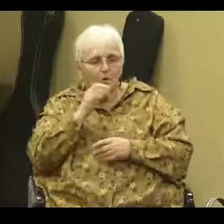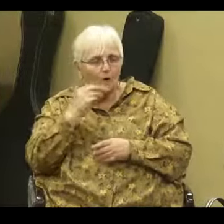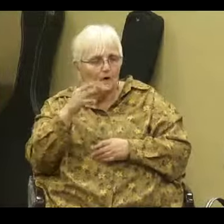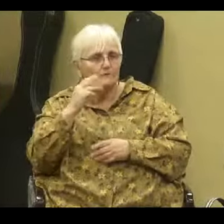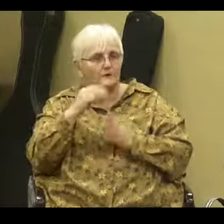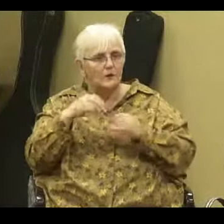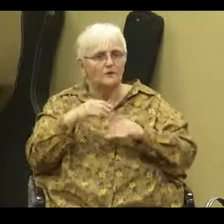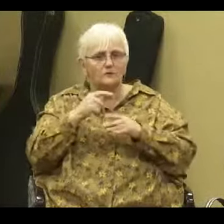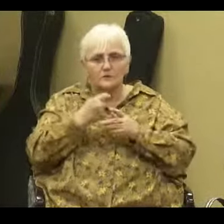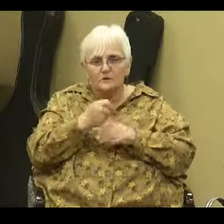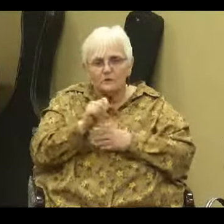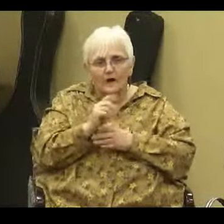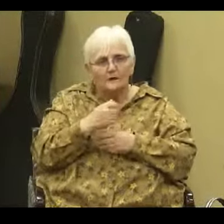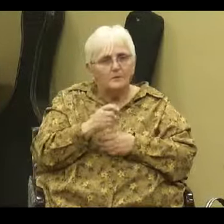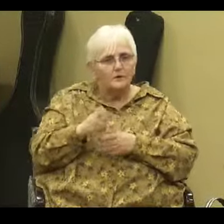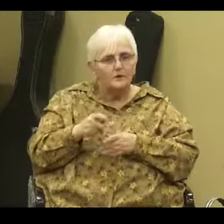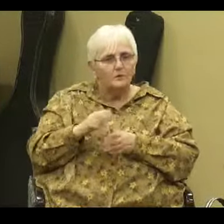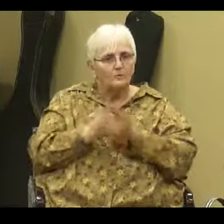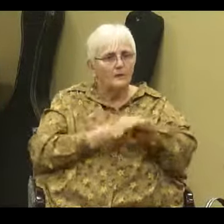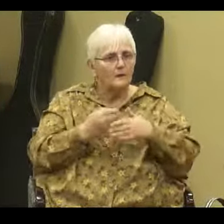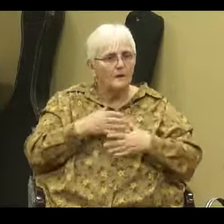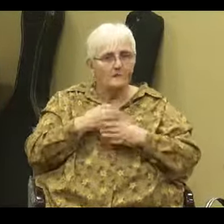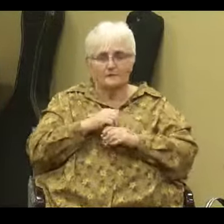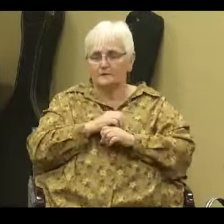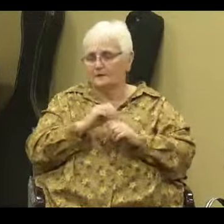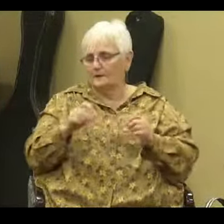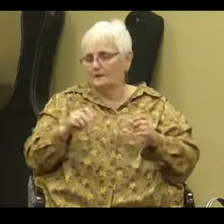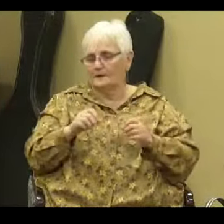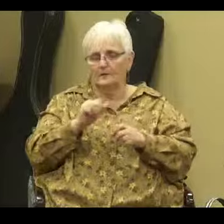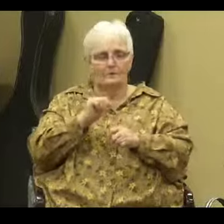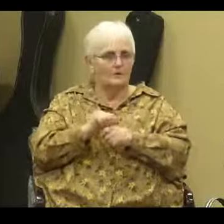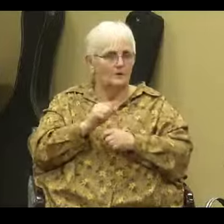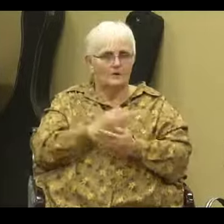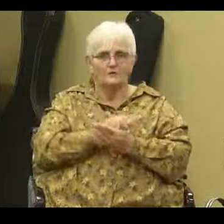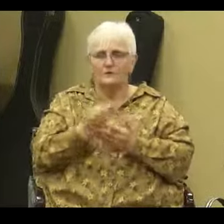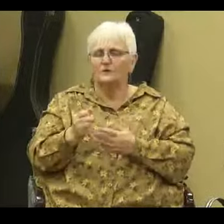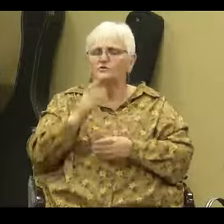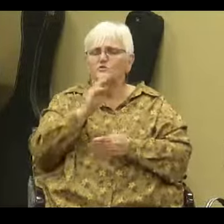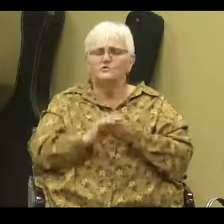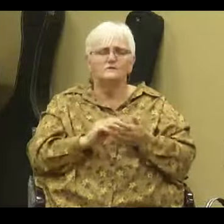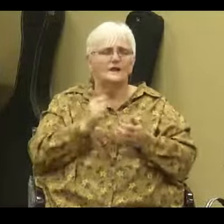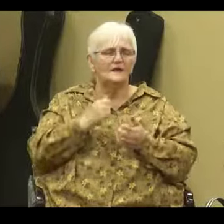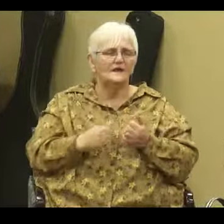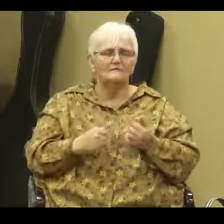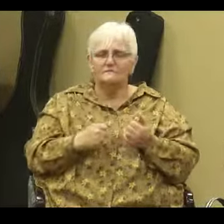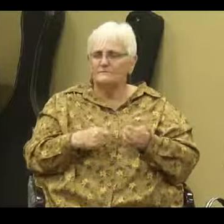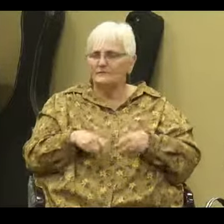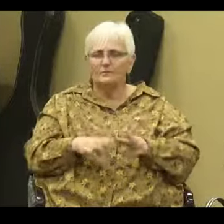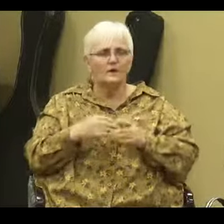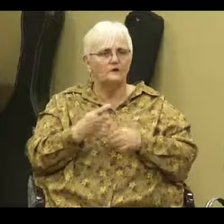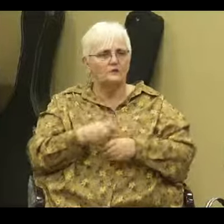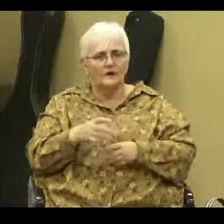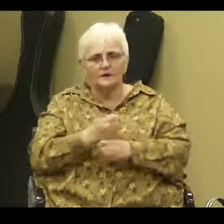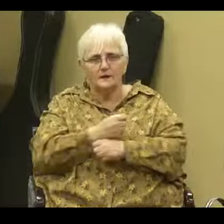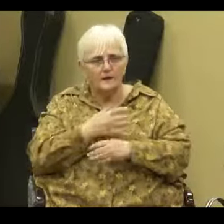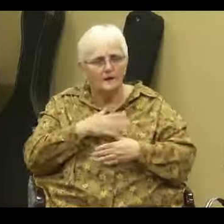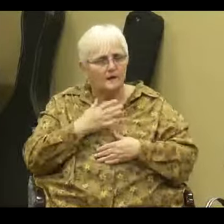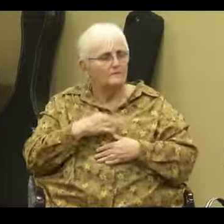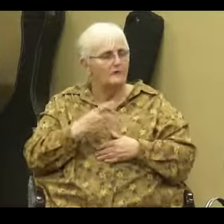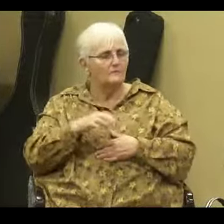you to try to make you happy, when none of it works, okay, you've exhausted every avenue of happiness that you, you know, that you've ever heard of